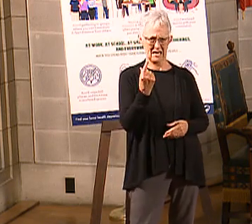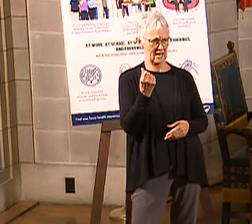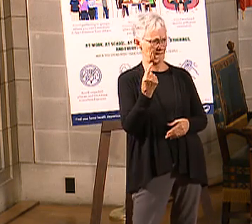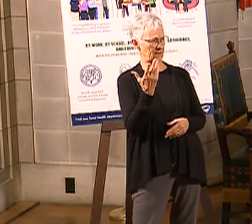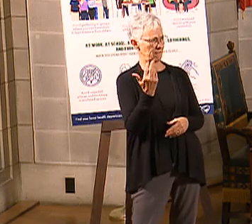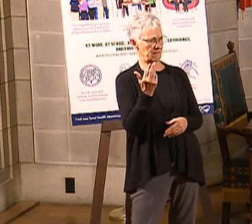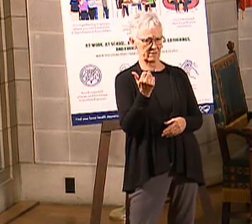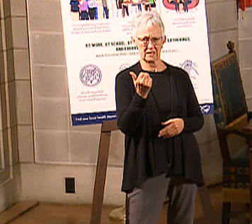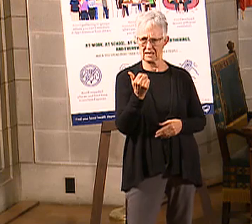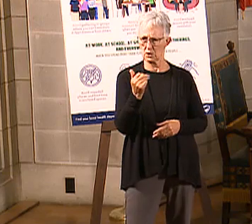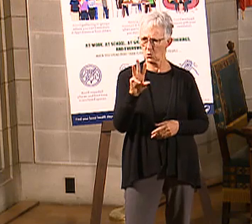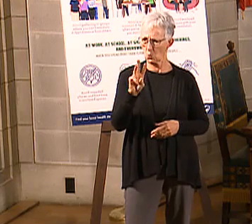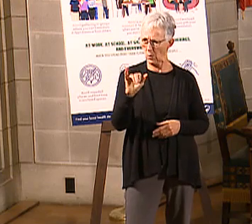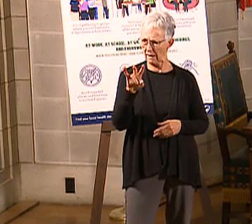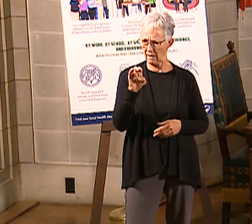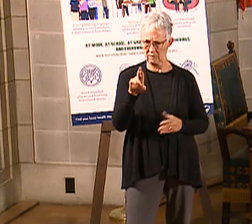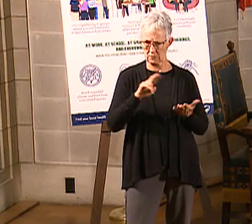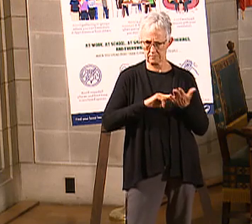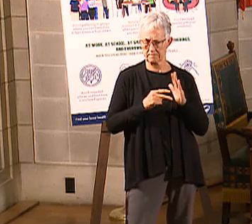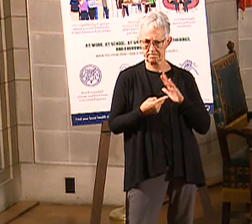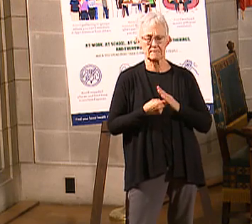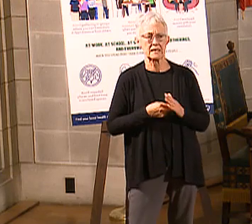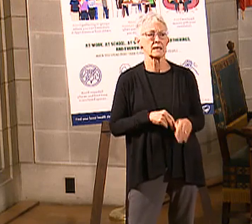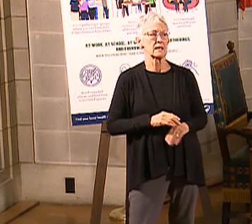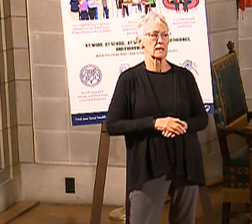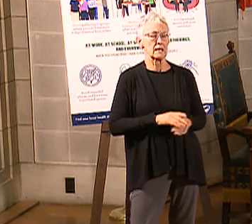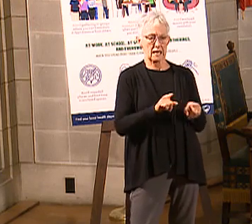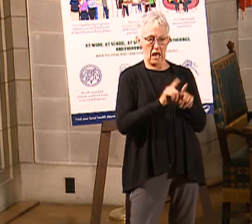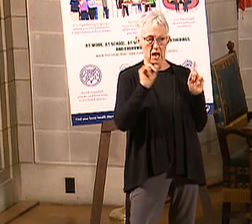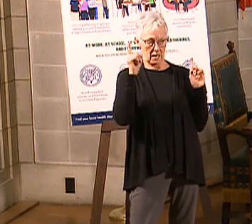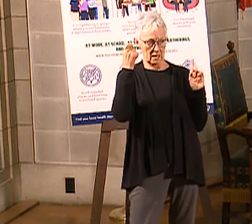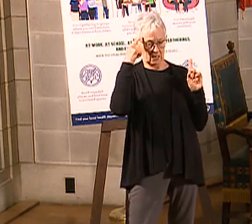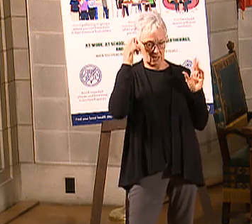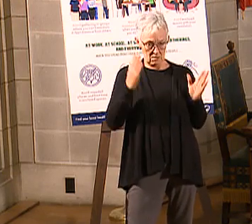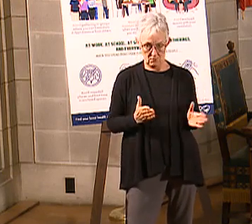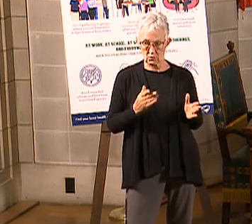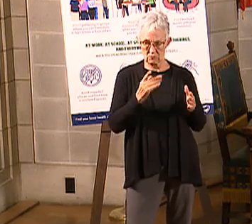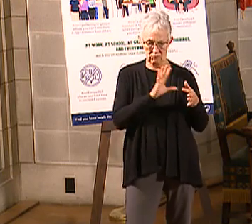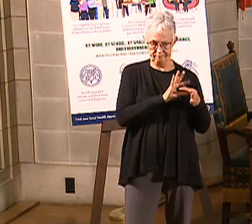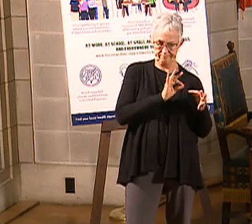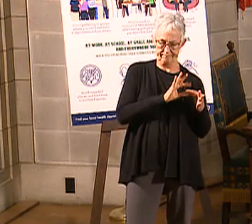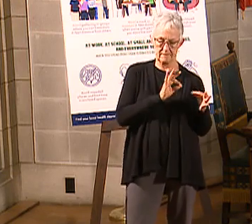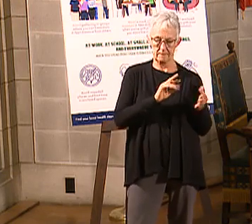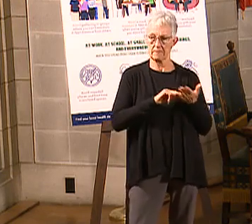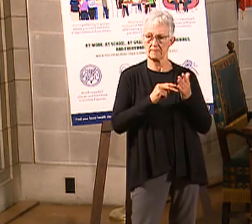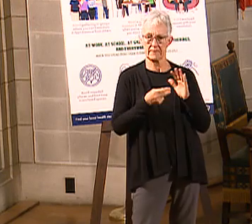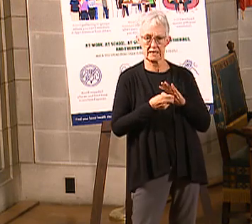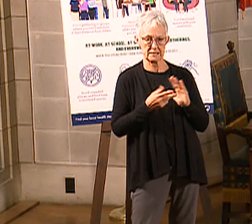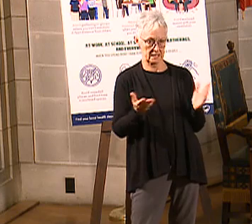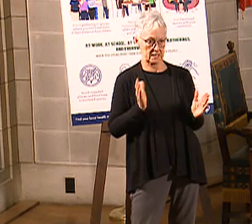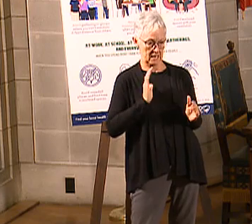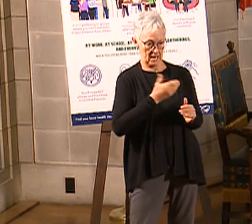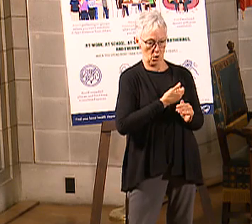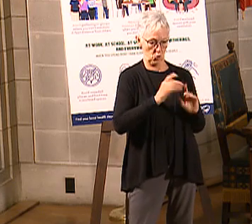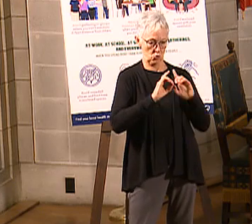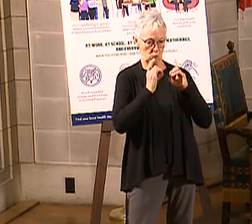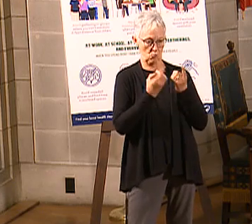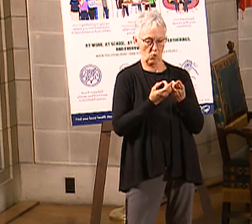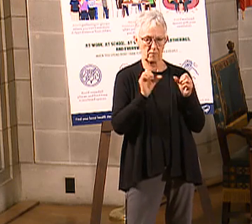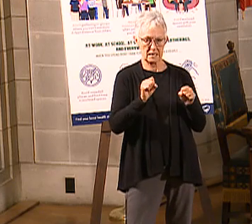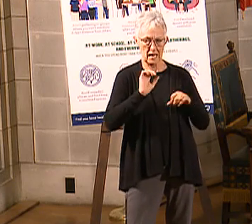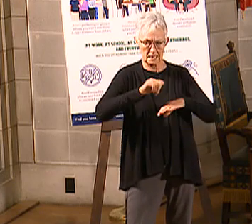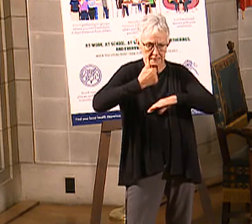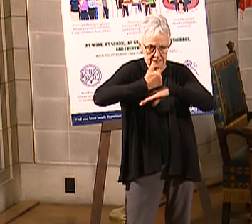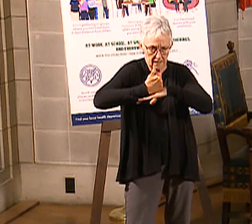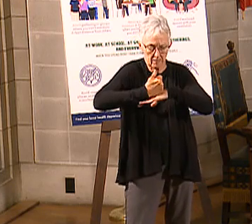waiver? What it does, as the Governor alluded to, it allows the Department to be able to do new, innovative